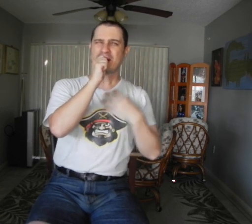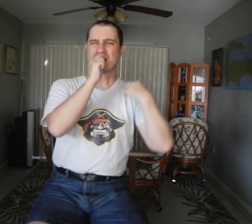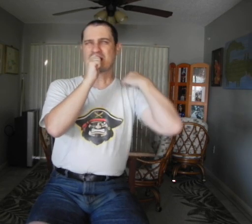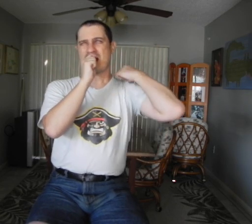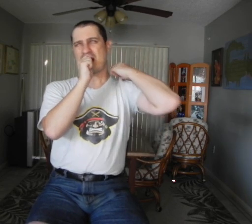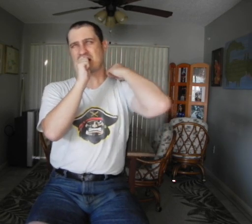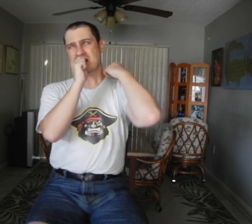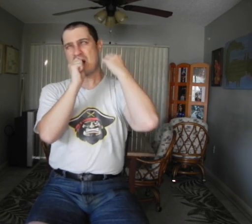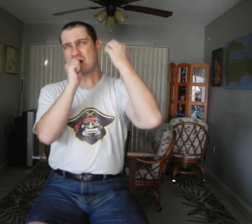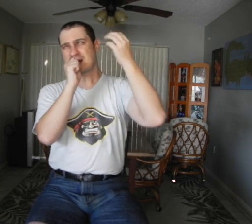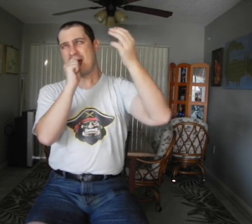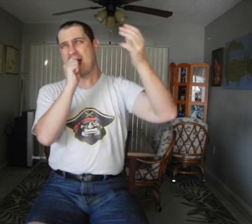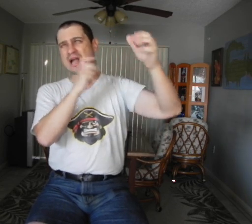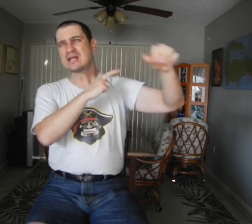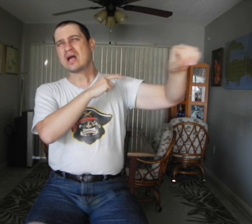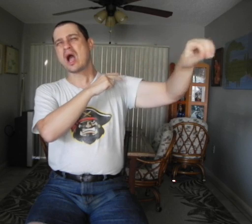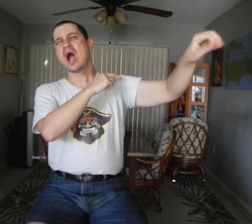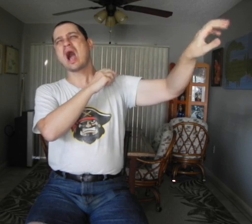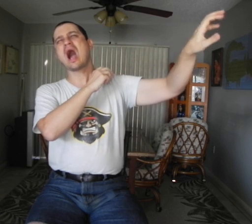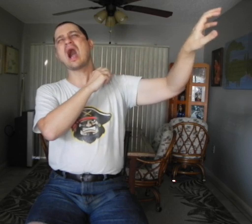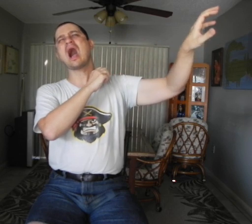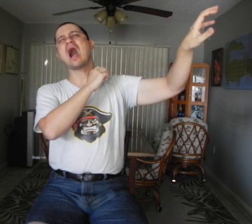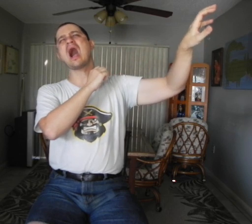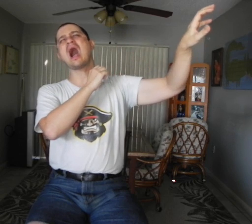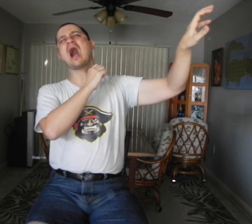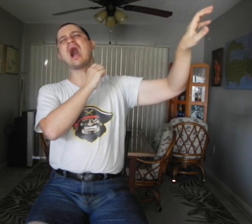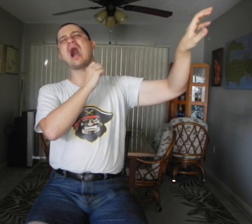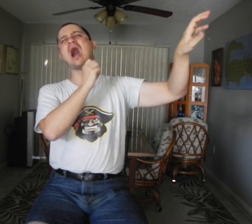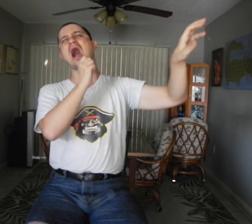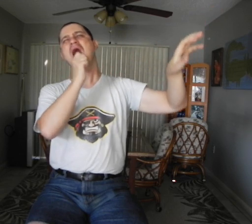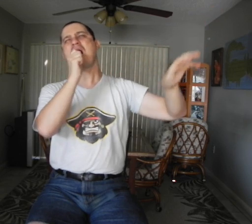won't what think